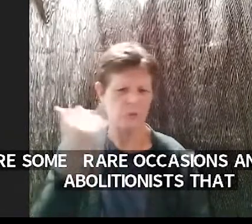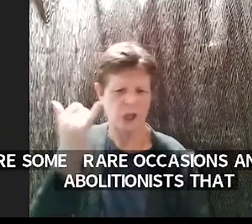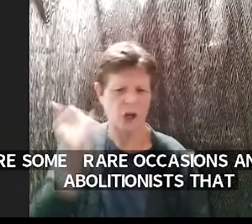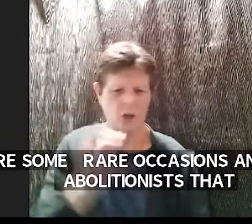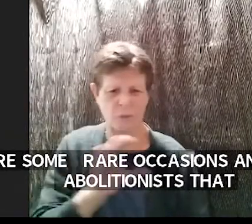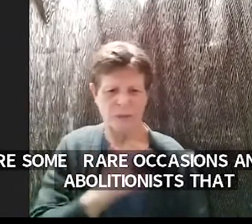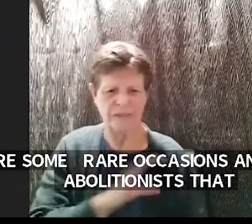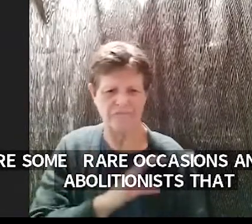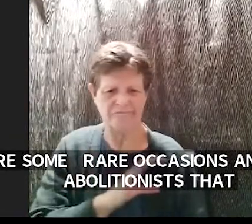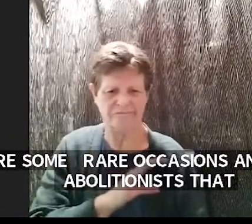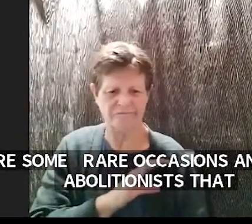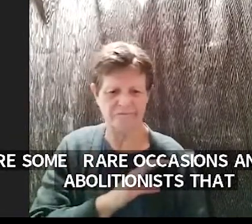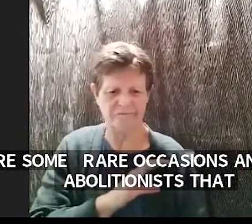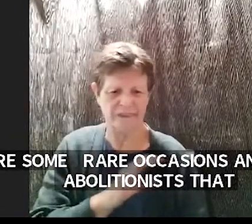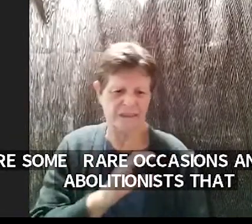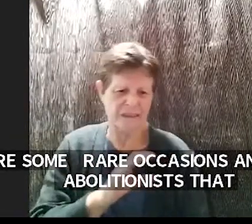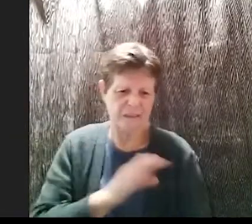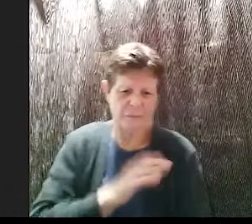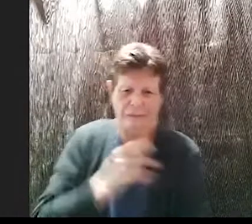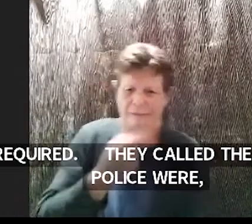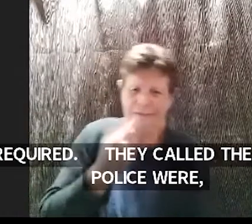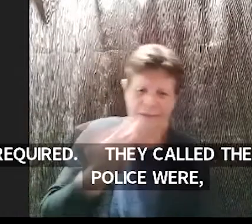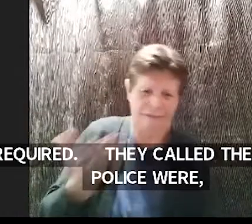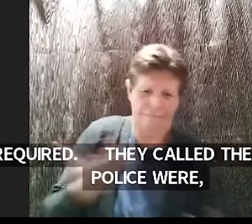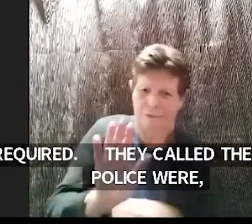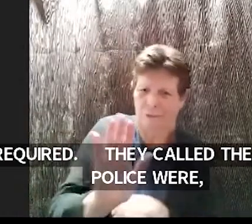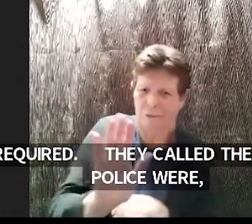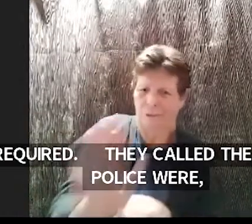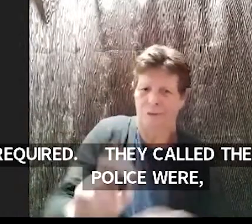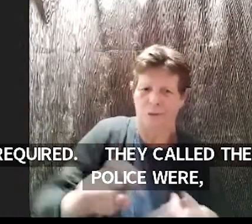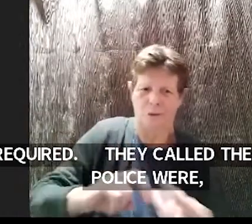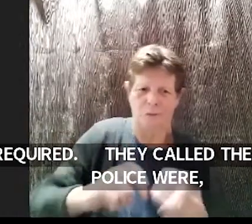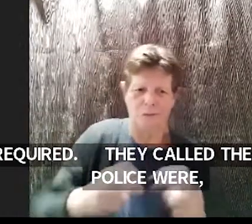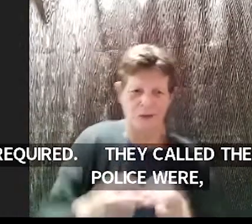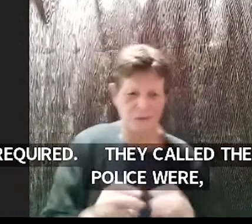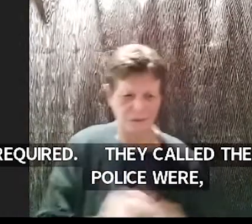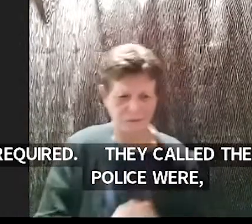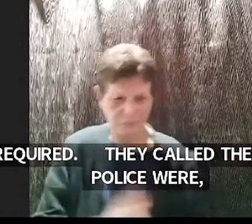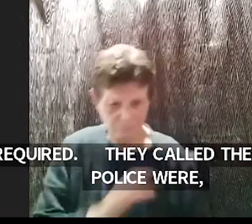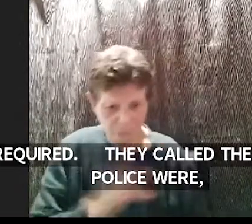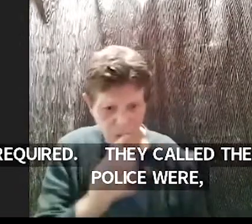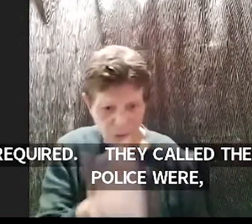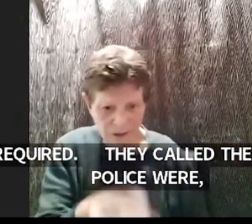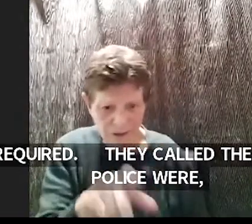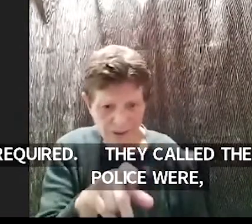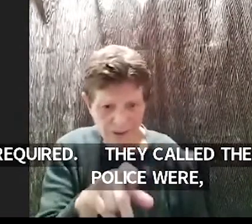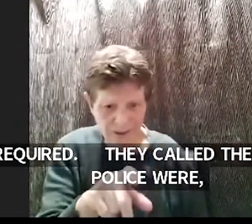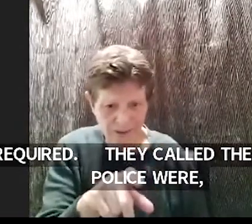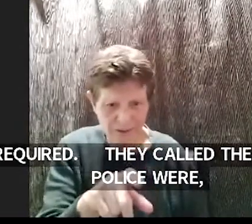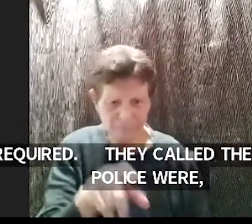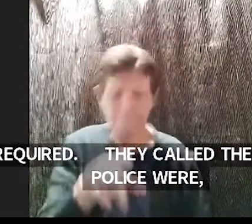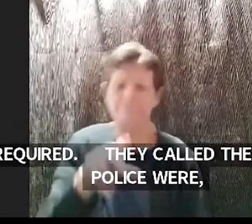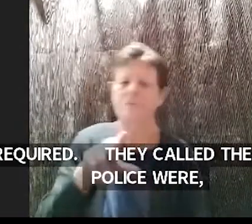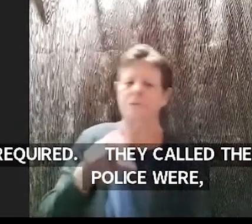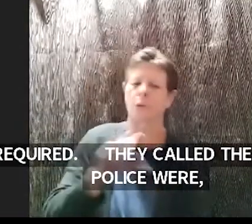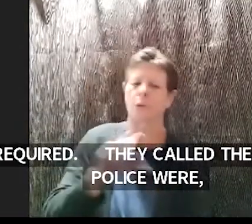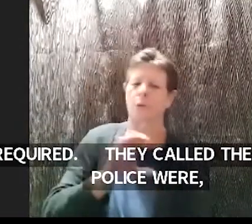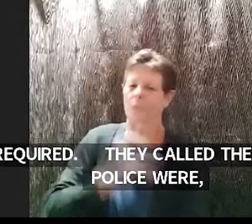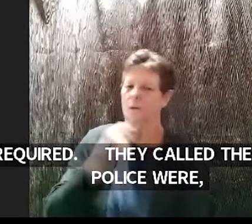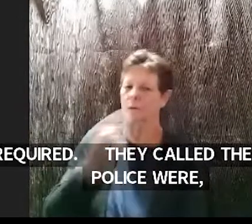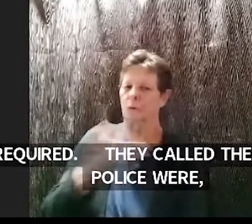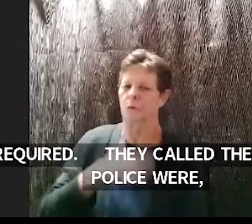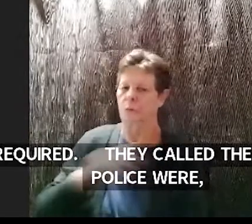that's a zoom problem they said that to you uh no they said that's my friend your friend yeah like